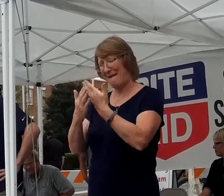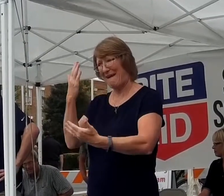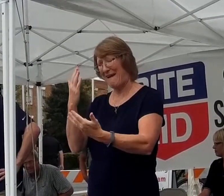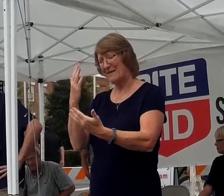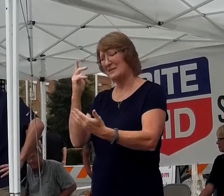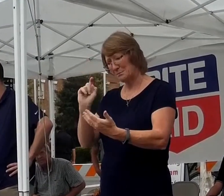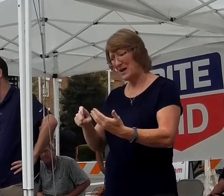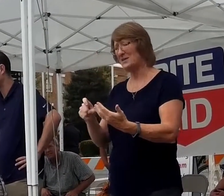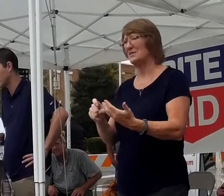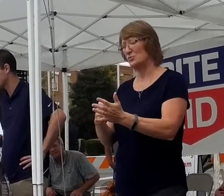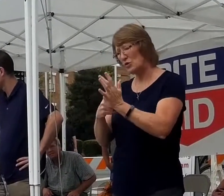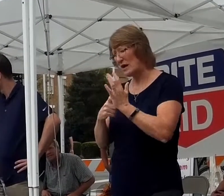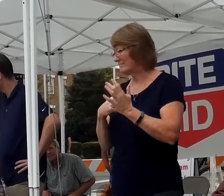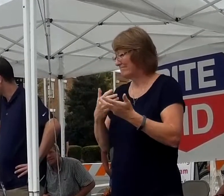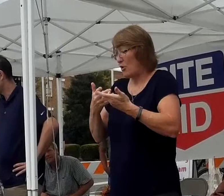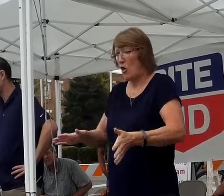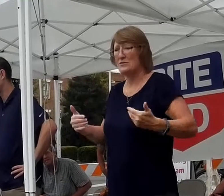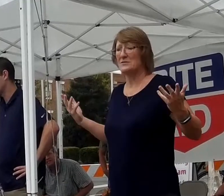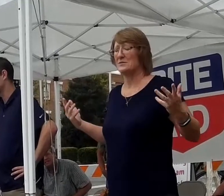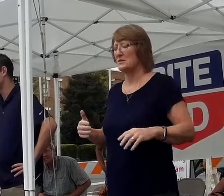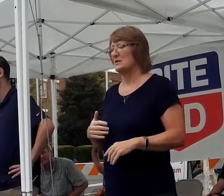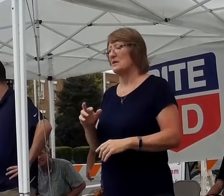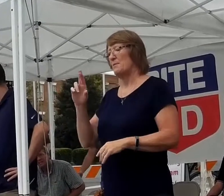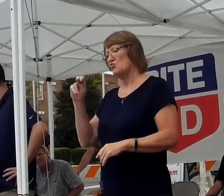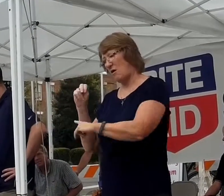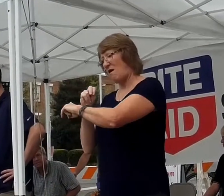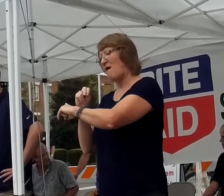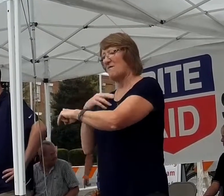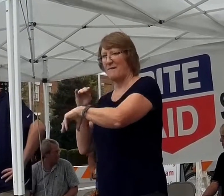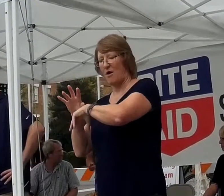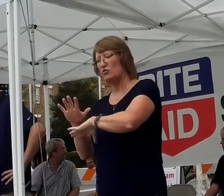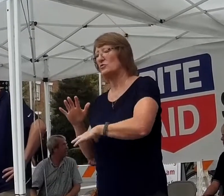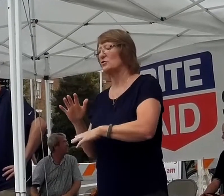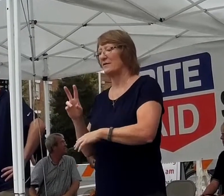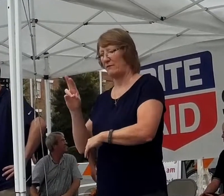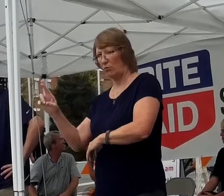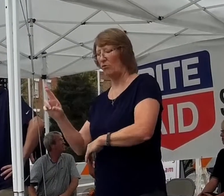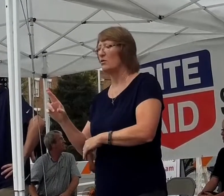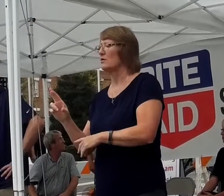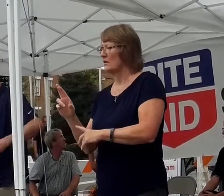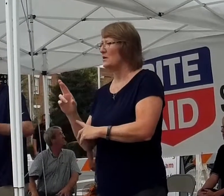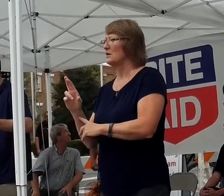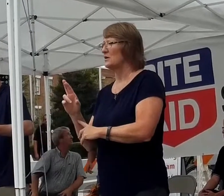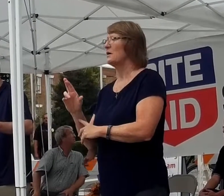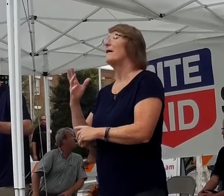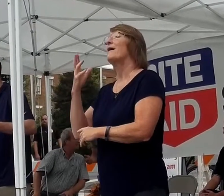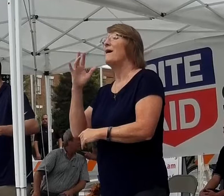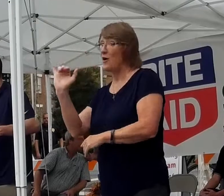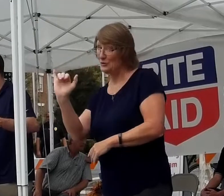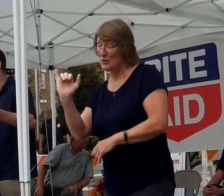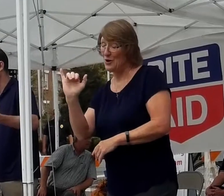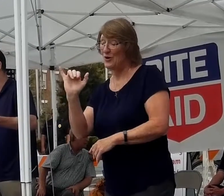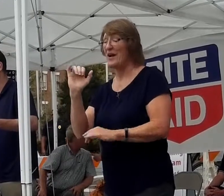and I was completely lost. But with the help of Ron Chapman, was my counselor at Voc Rehab, and also